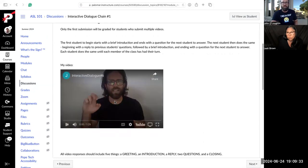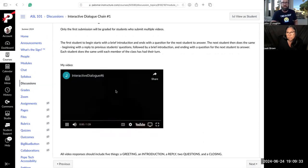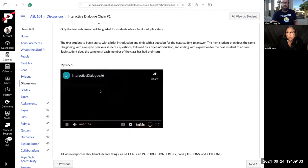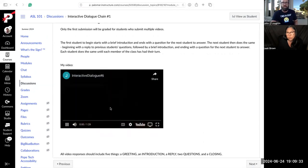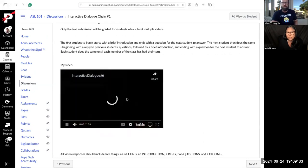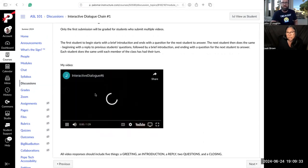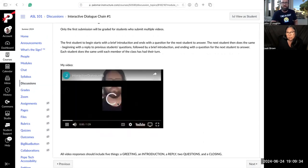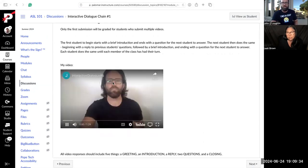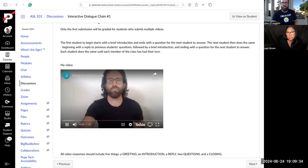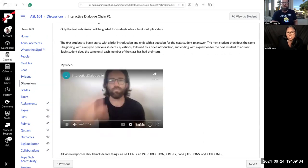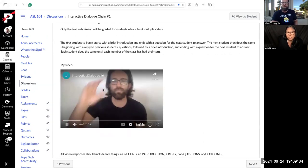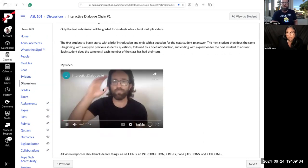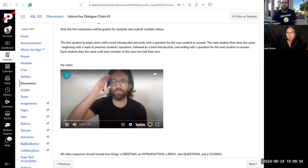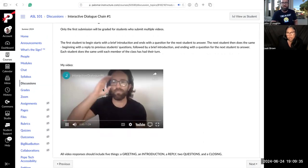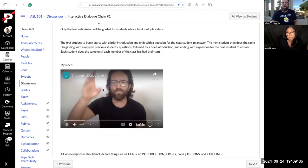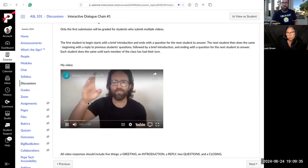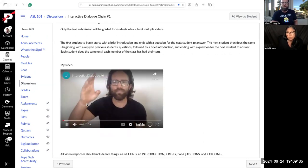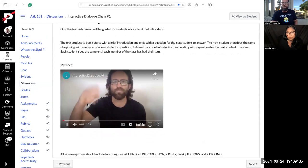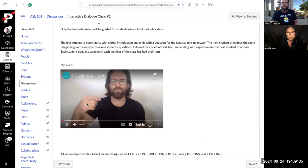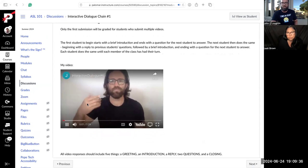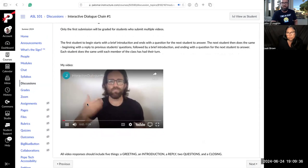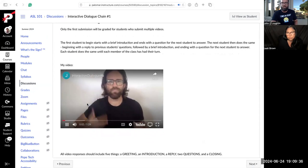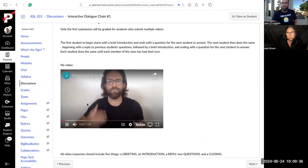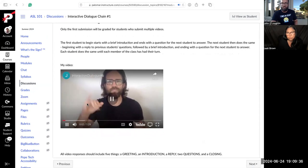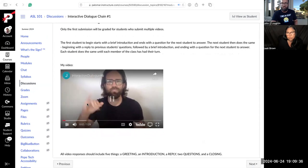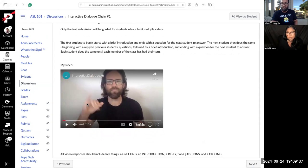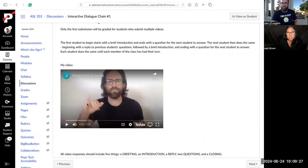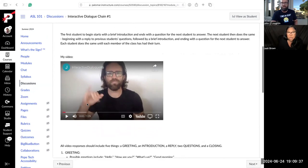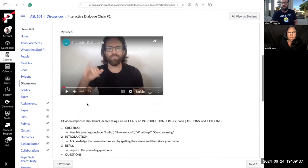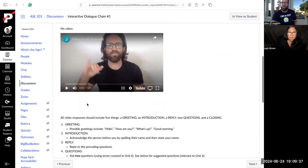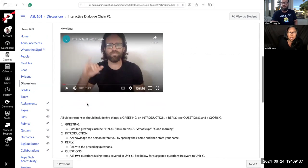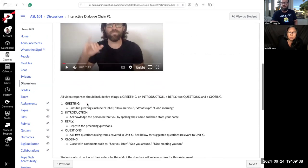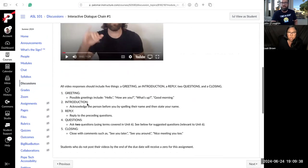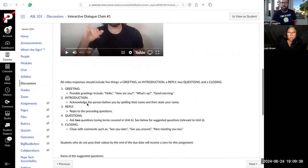So you can take a look at this. There's a video here saying, hi, I'm John.